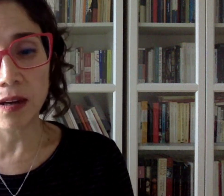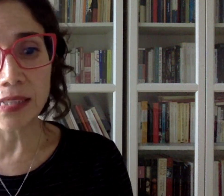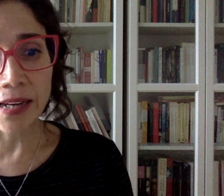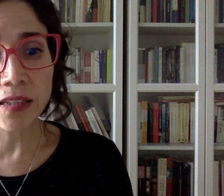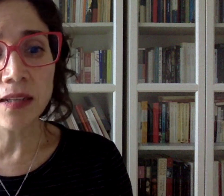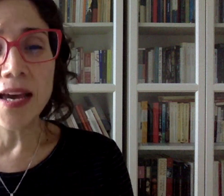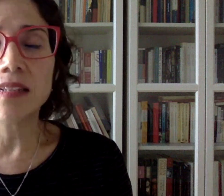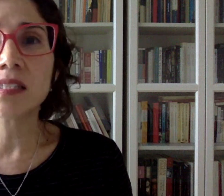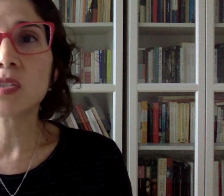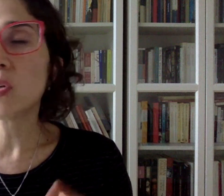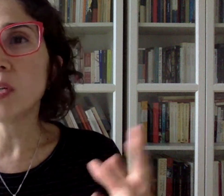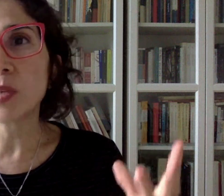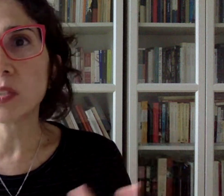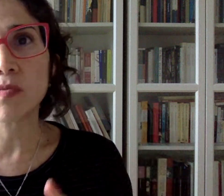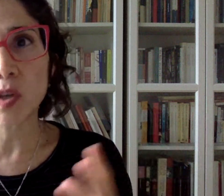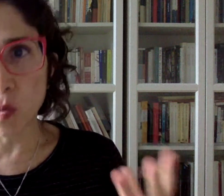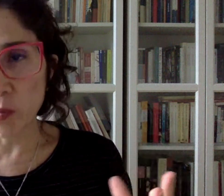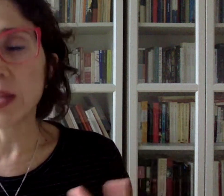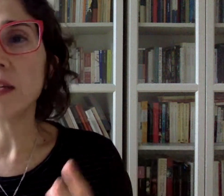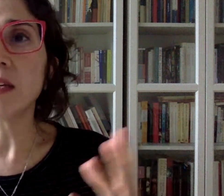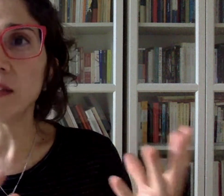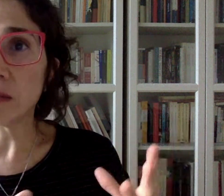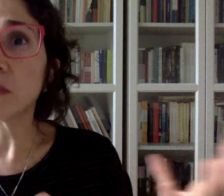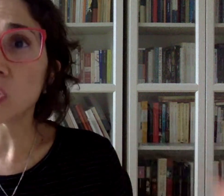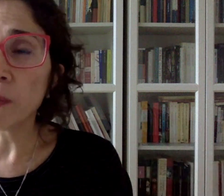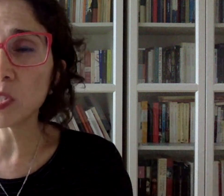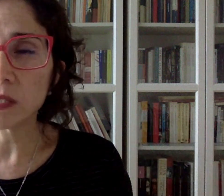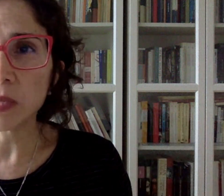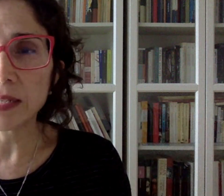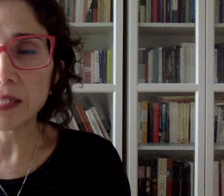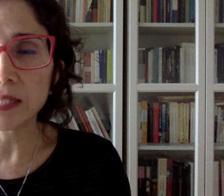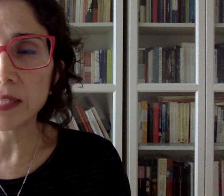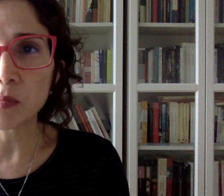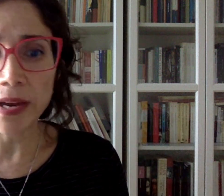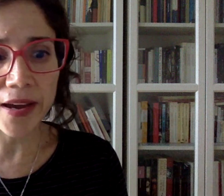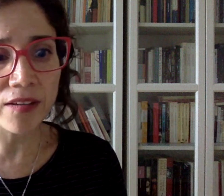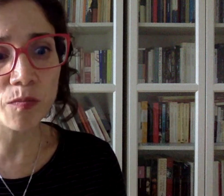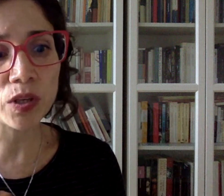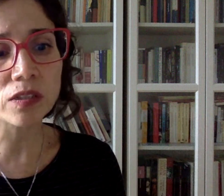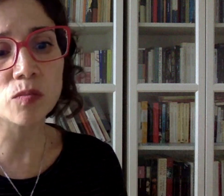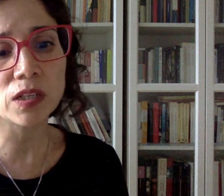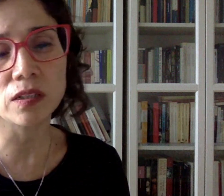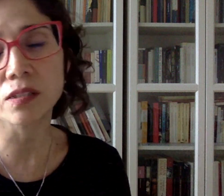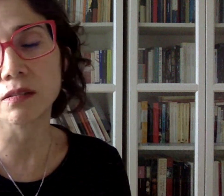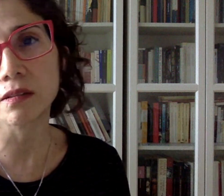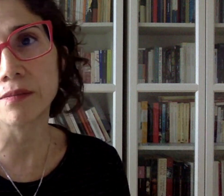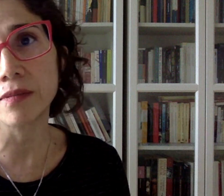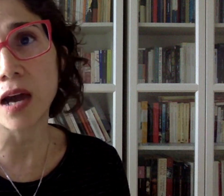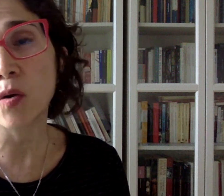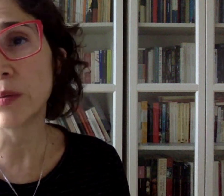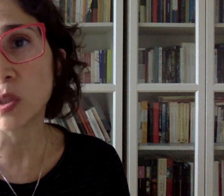dying. And this is not only because of the comorbidity that some persons with disabilities might have, but also because